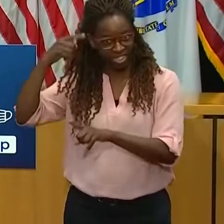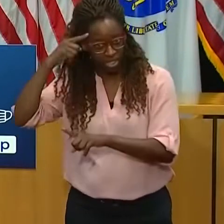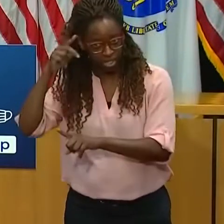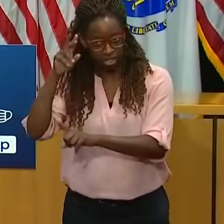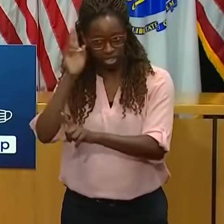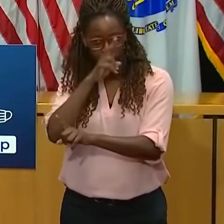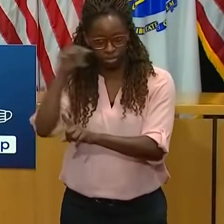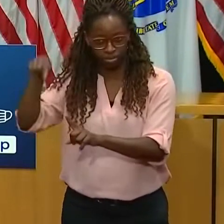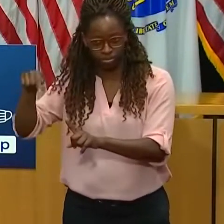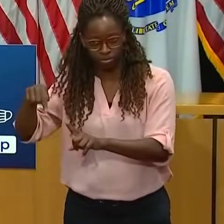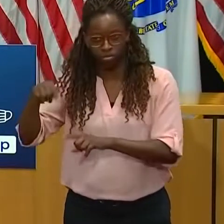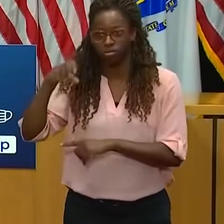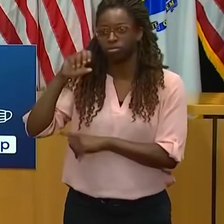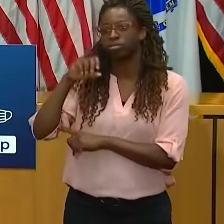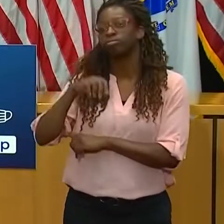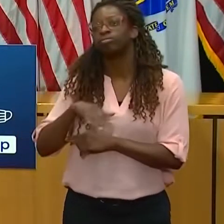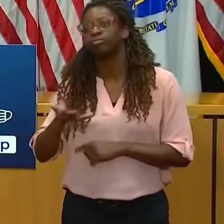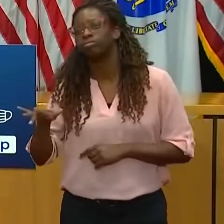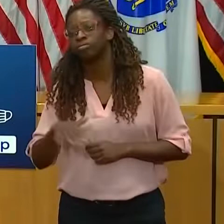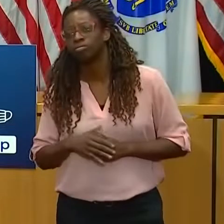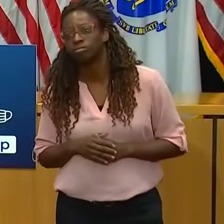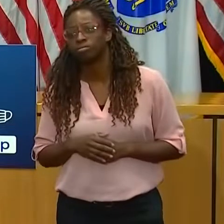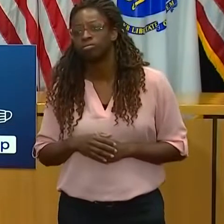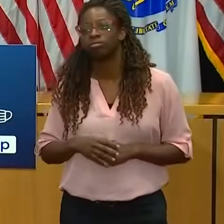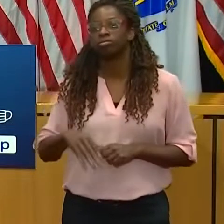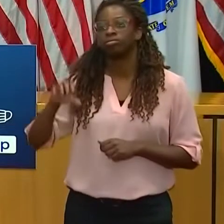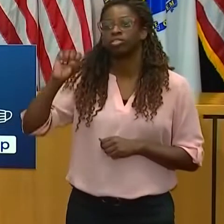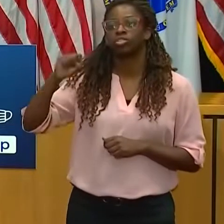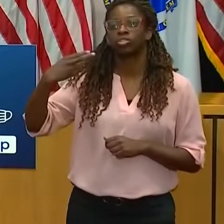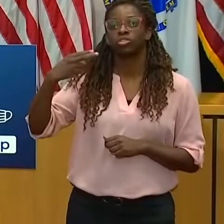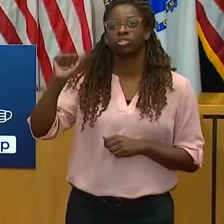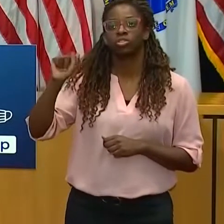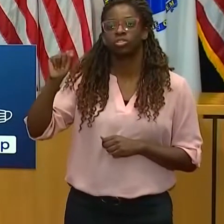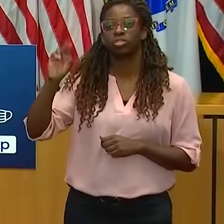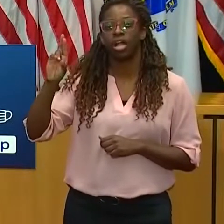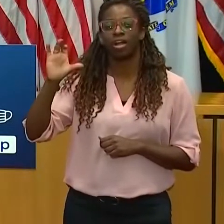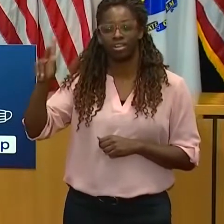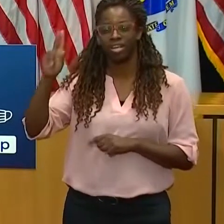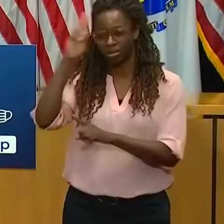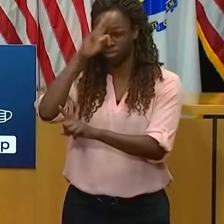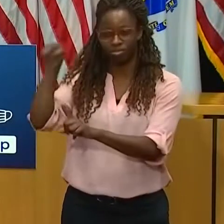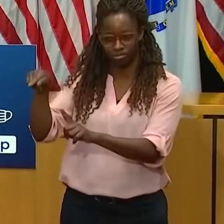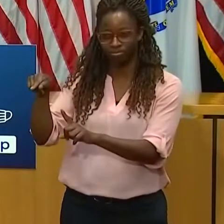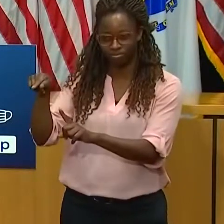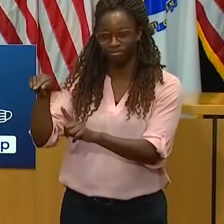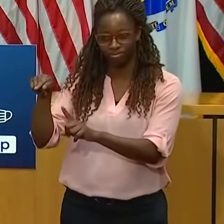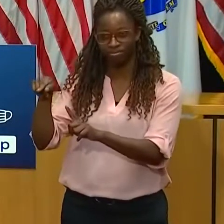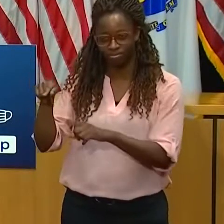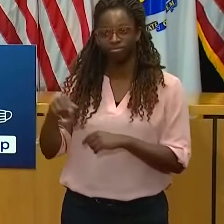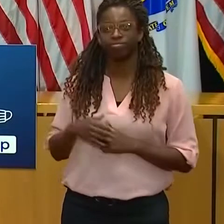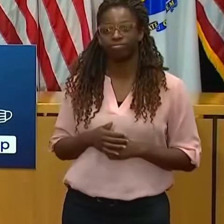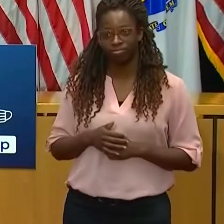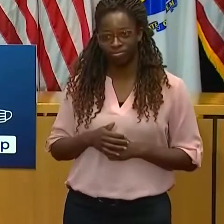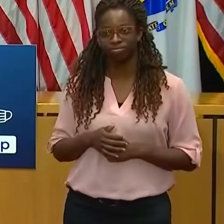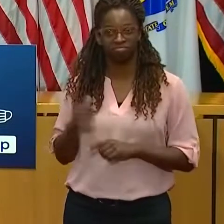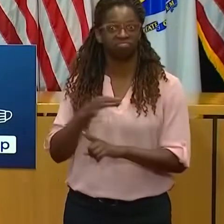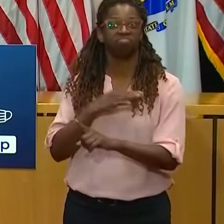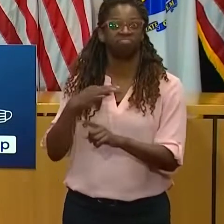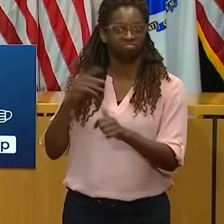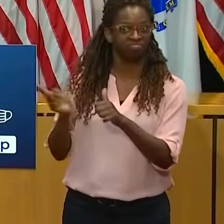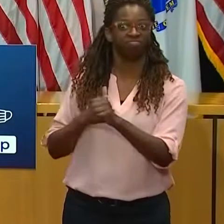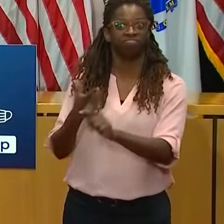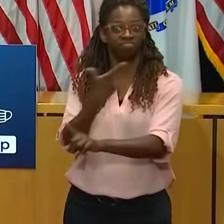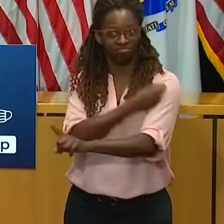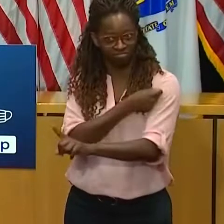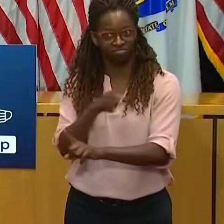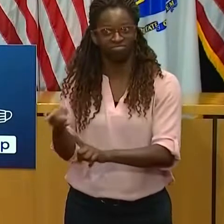Supervisor at the Shattuck Hospital received a vaccination this morning. Hospitals have developed their own plans